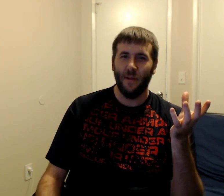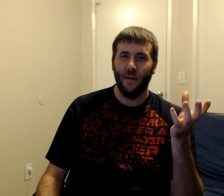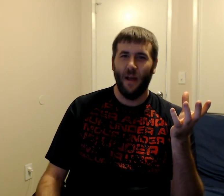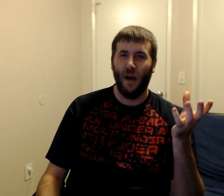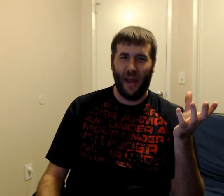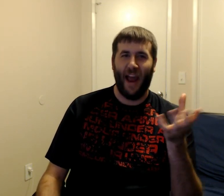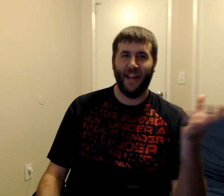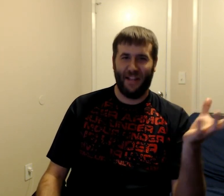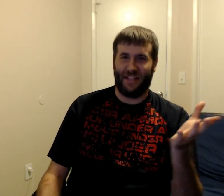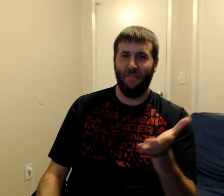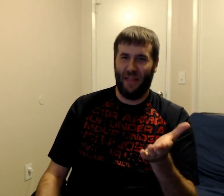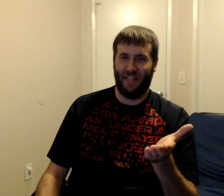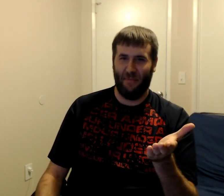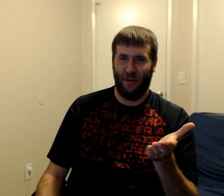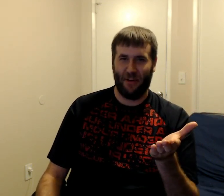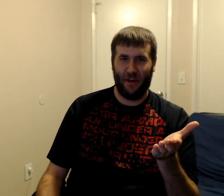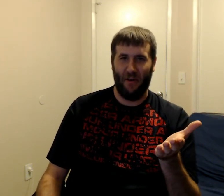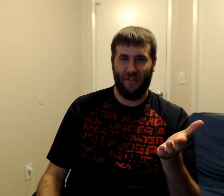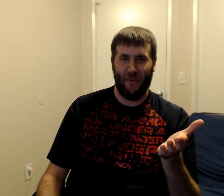Okay, I get the symbolism what they're going for.